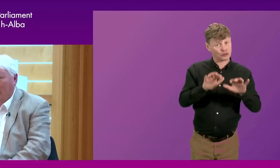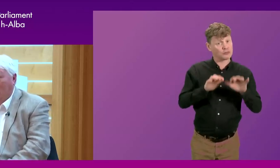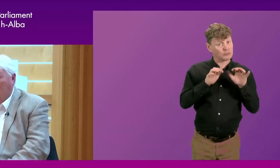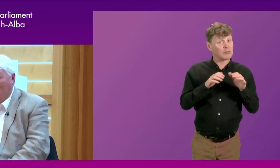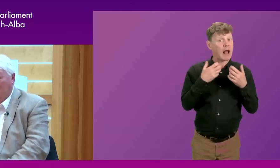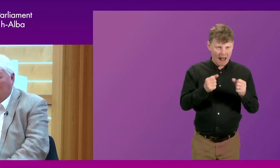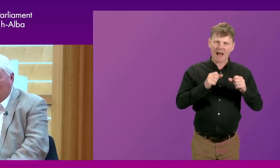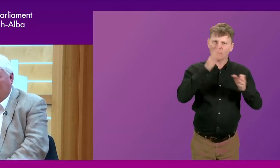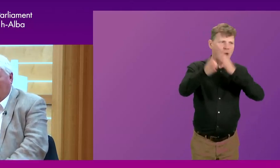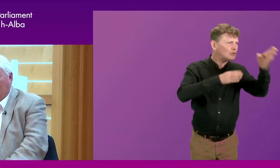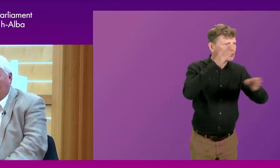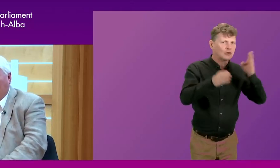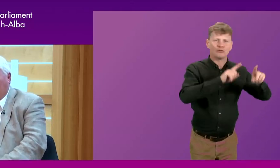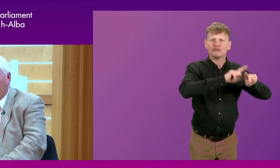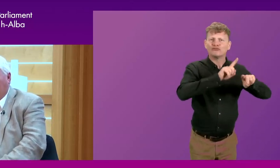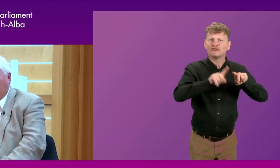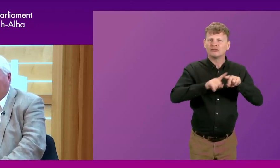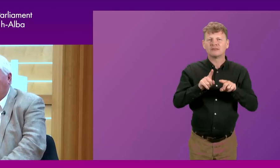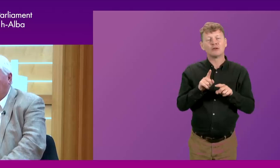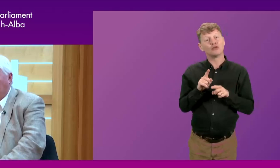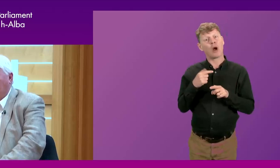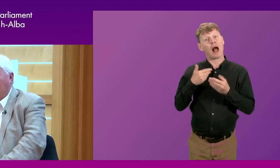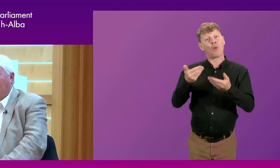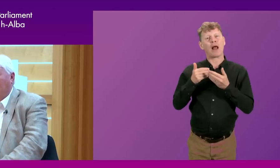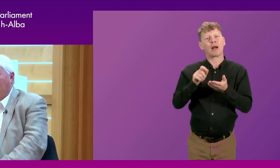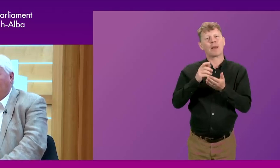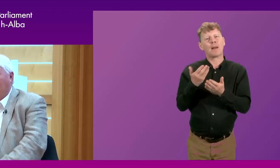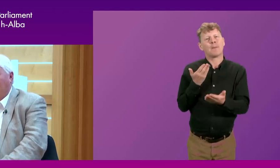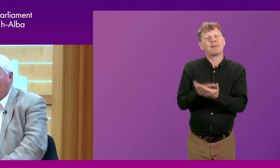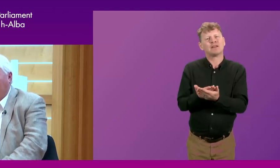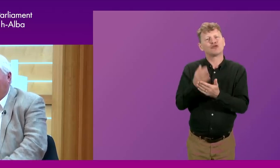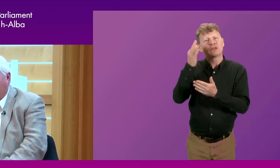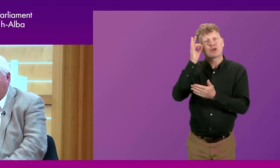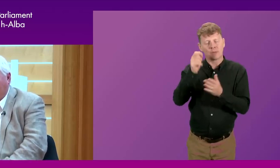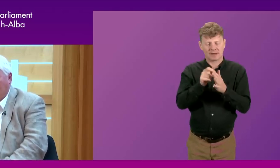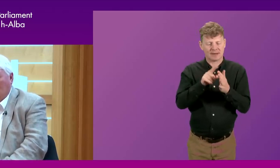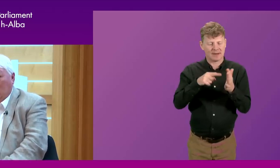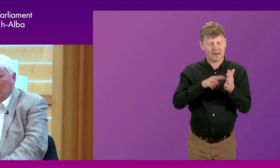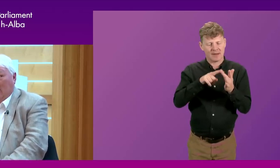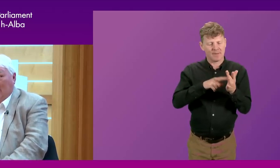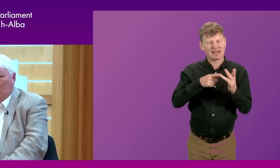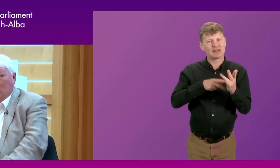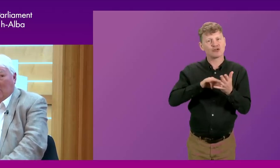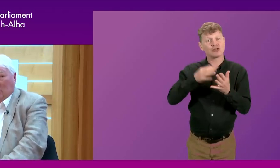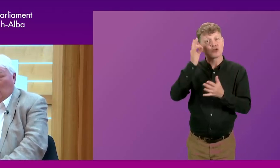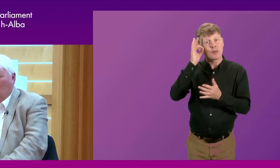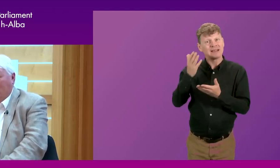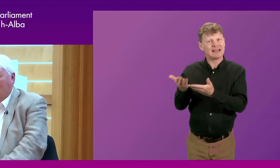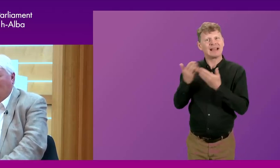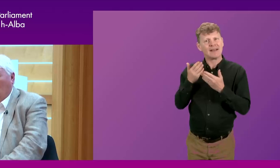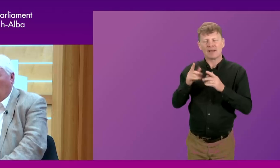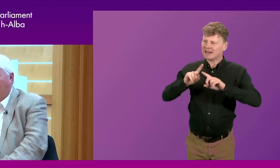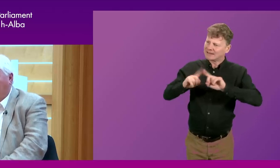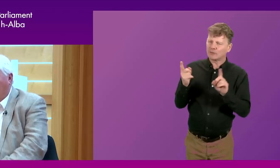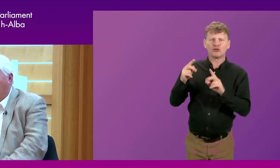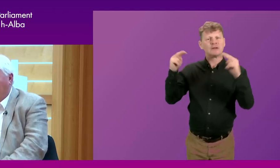out. And in that regard, I particularly welcome the petitions committee that manages to give access to views that are not always